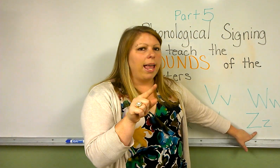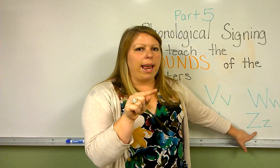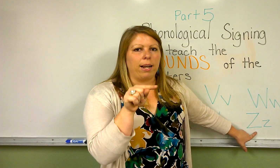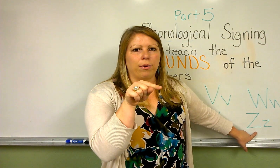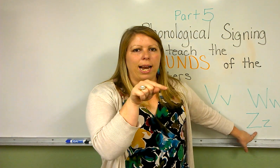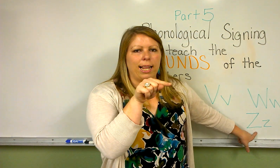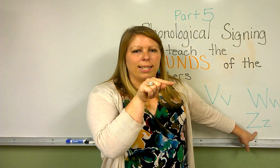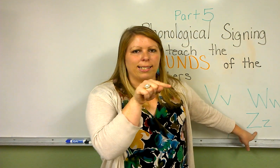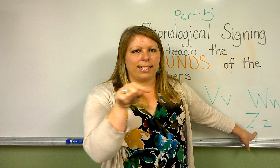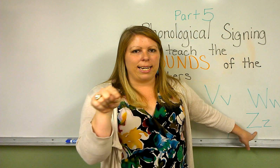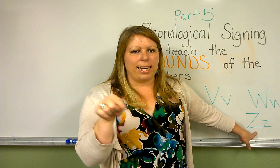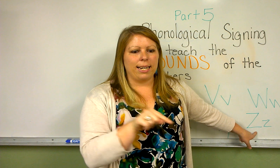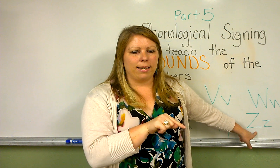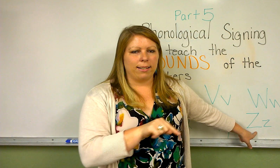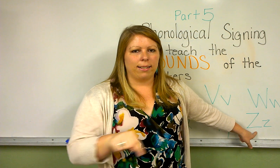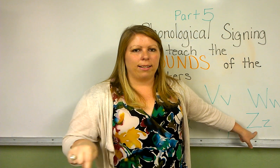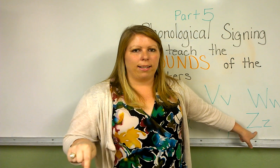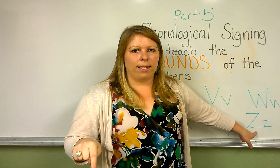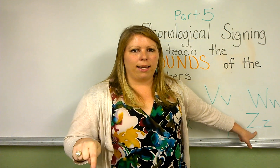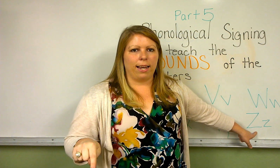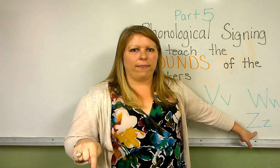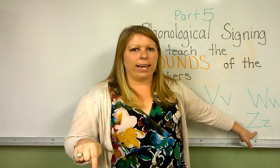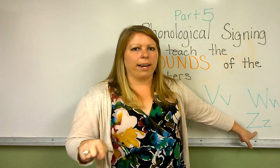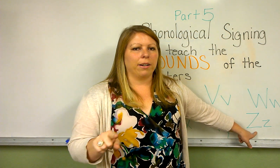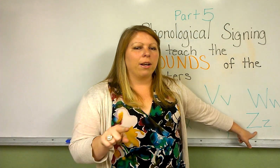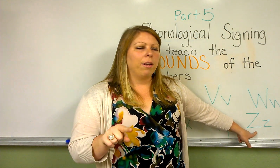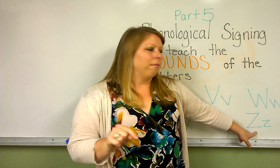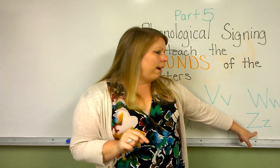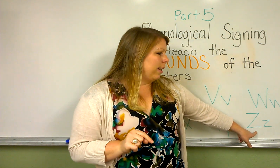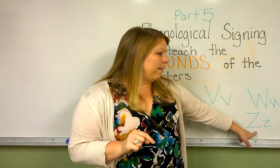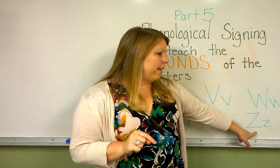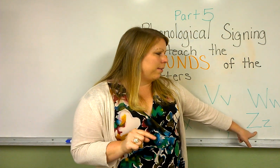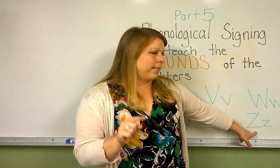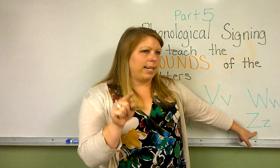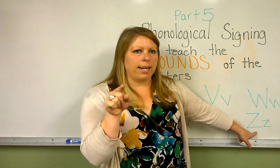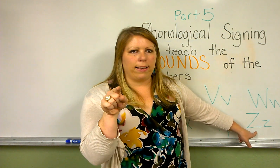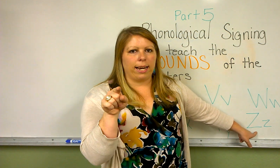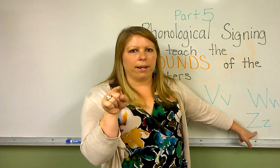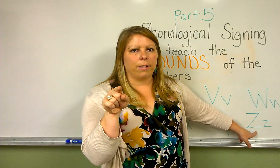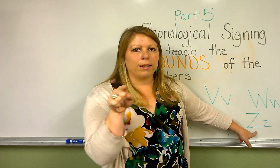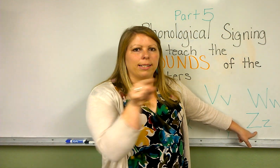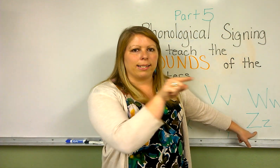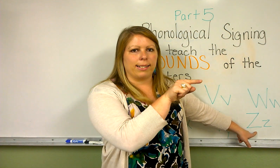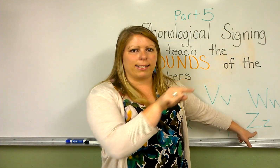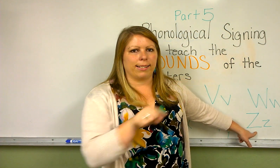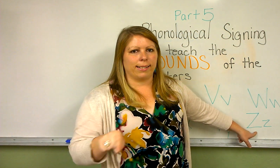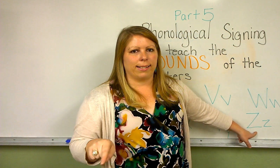and creating the Z in the air. Writing the letter Z in the air. Zzz.